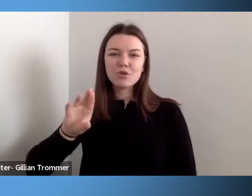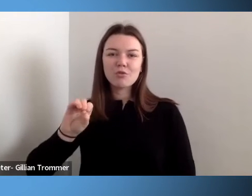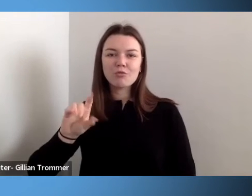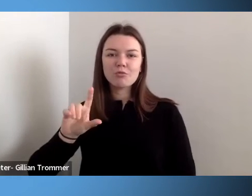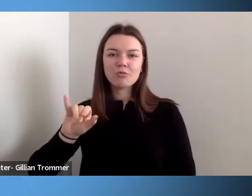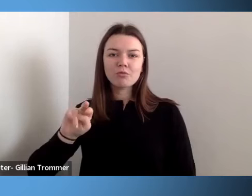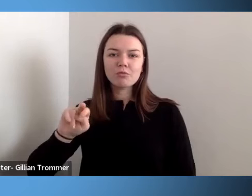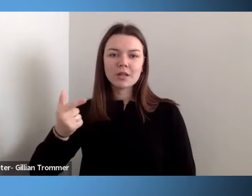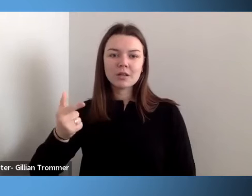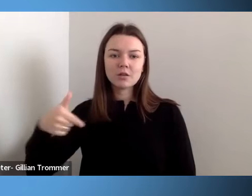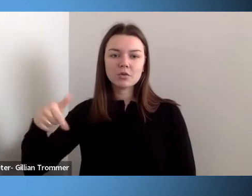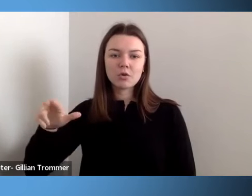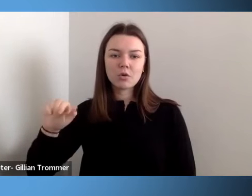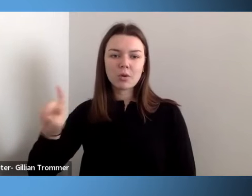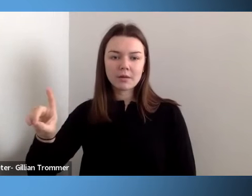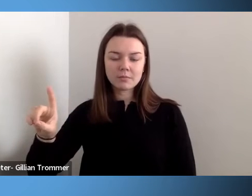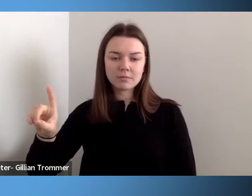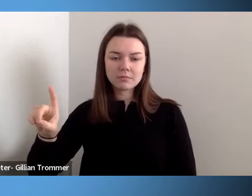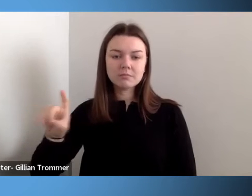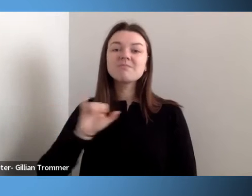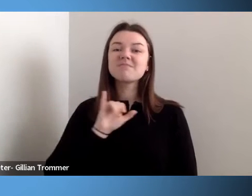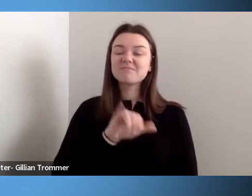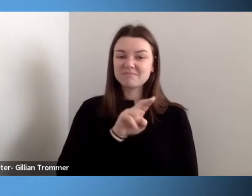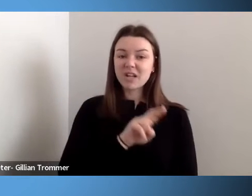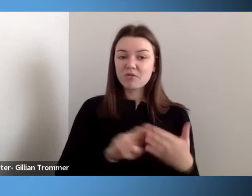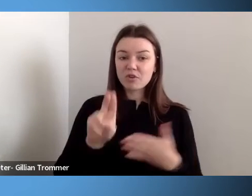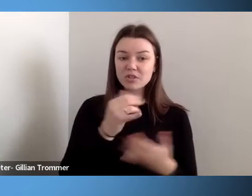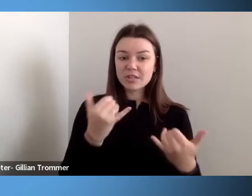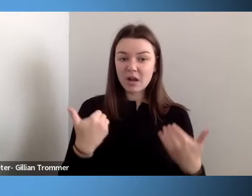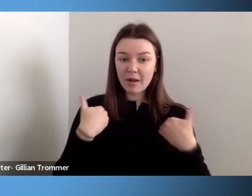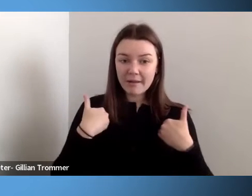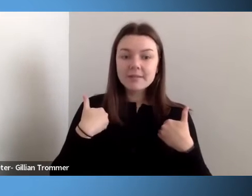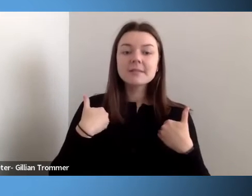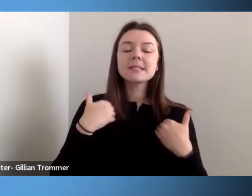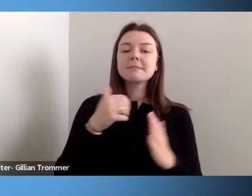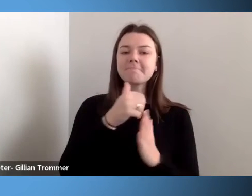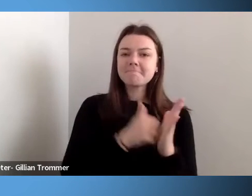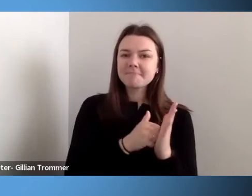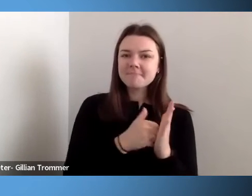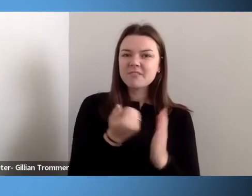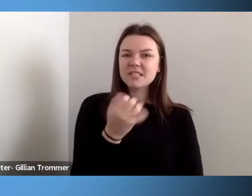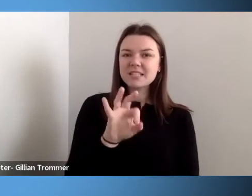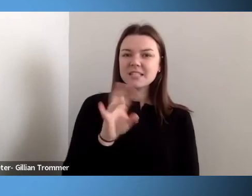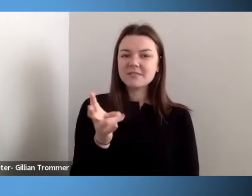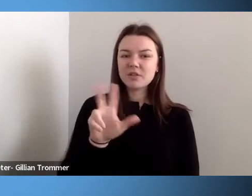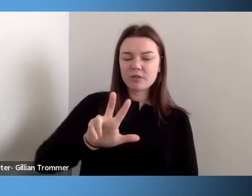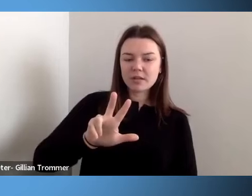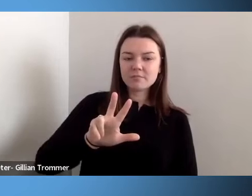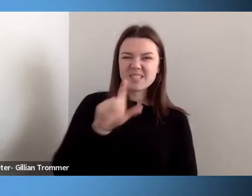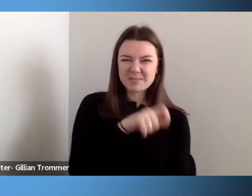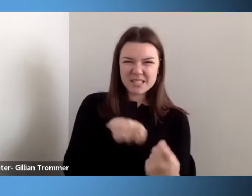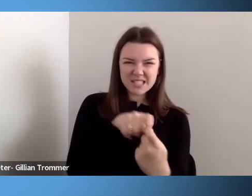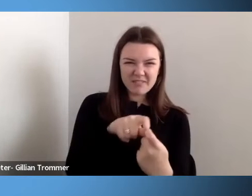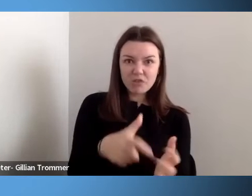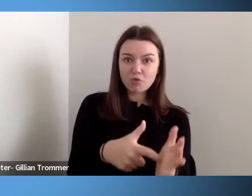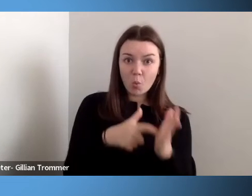Rehab Act of 1973, which specifically requires programmatic inclusion of